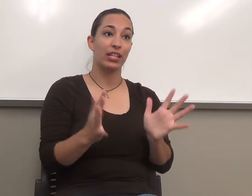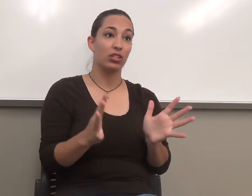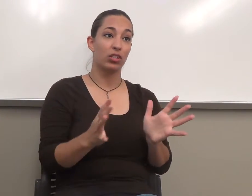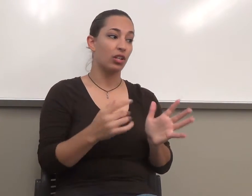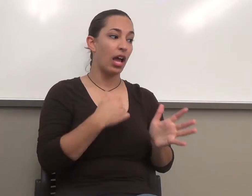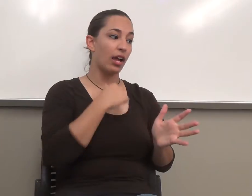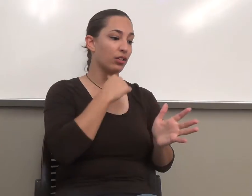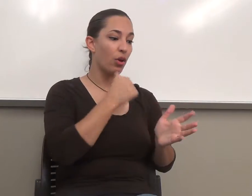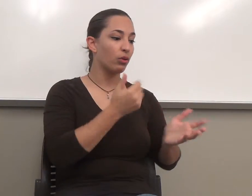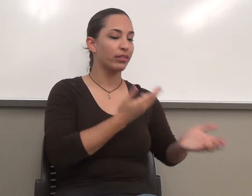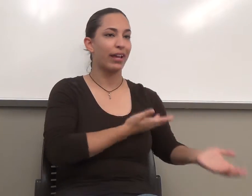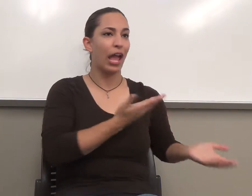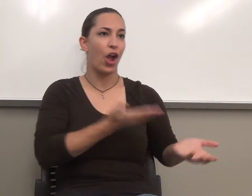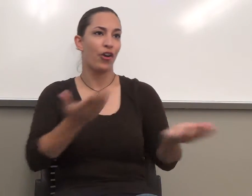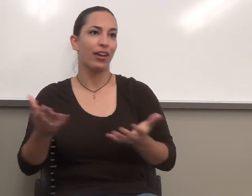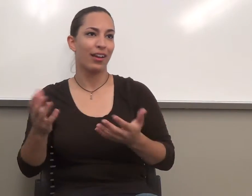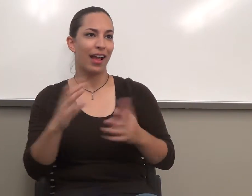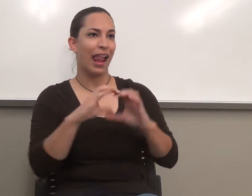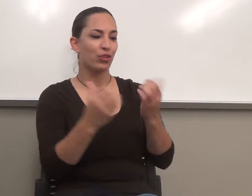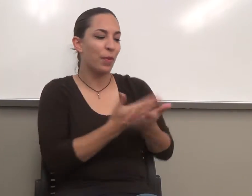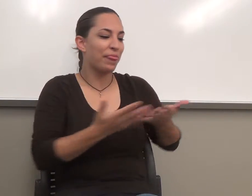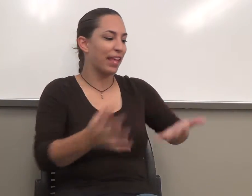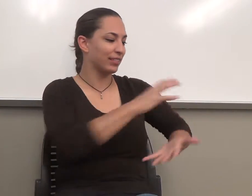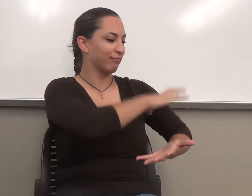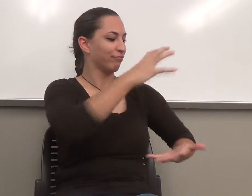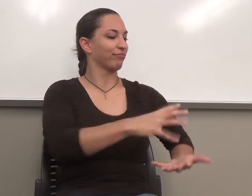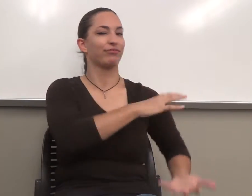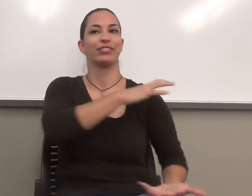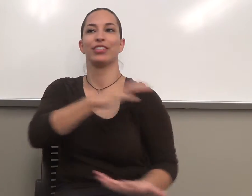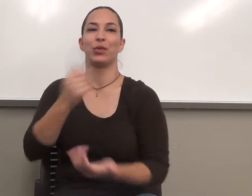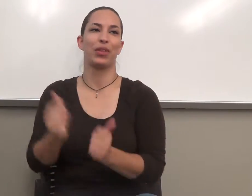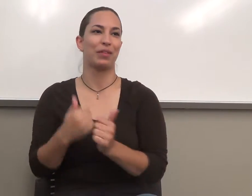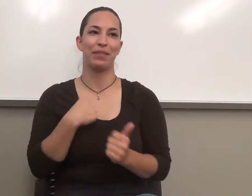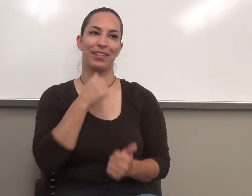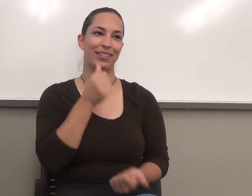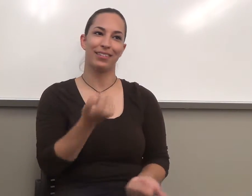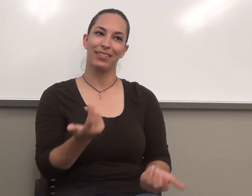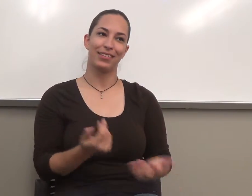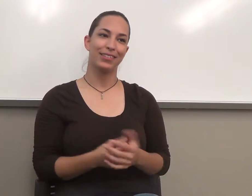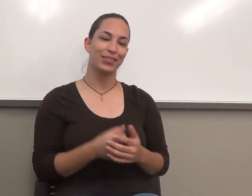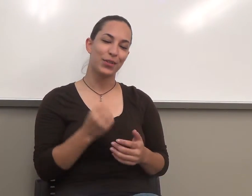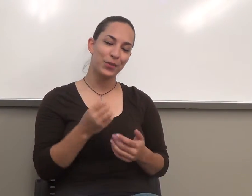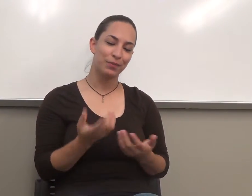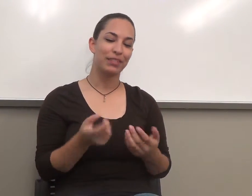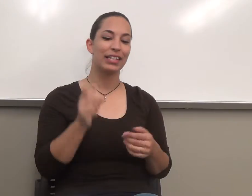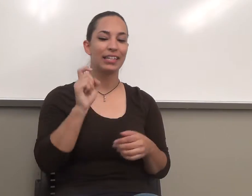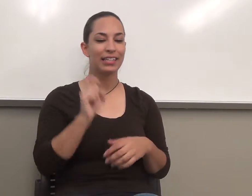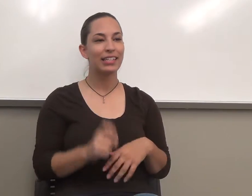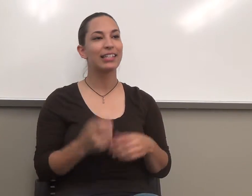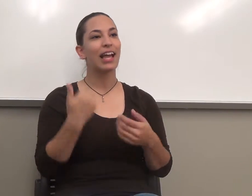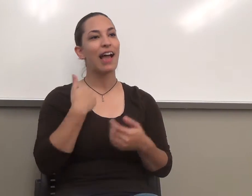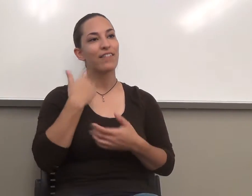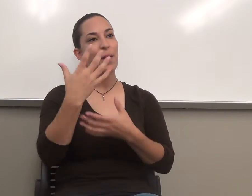around. Okay. And you'll need to have a binder. You need to have to take notes and do all that good kind of stuff. Okay?